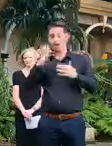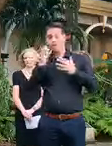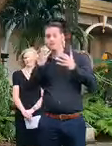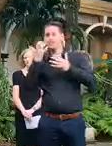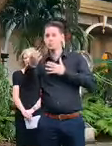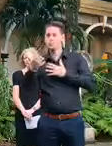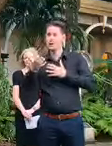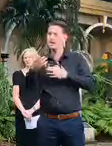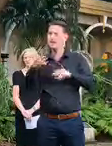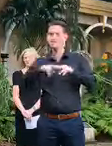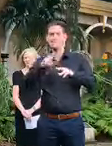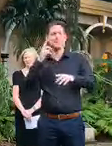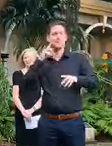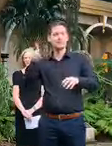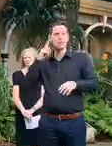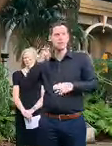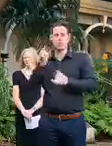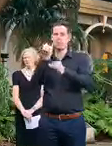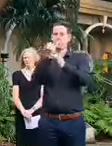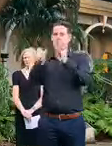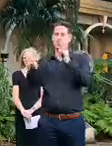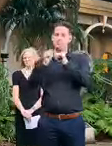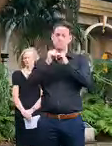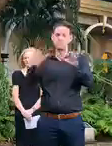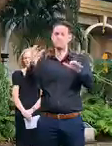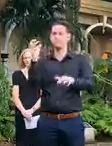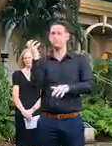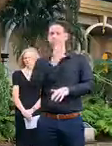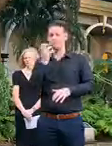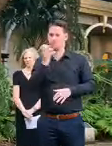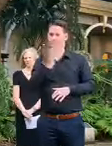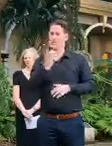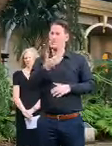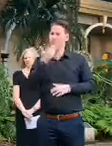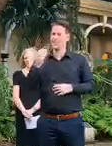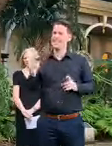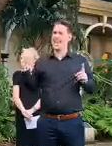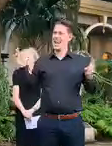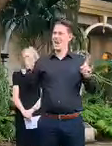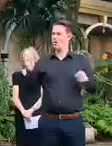be brutal if we don't make these changes today